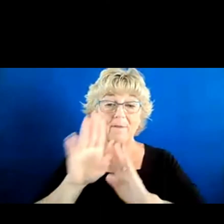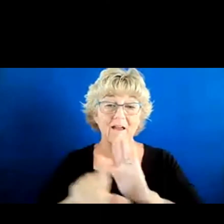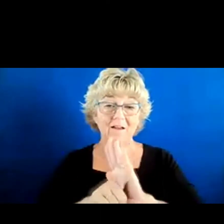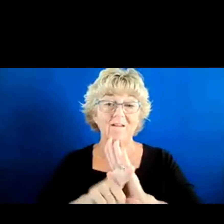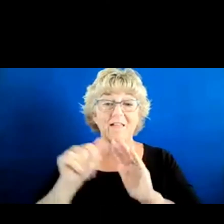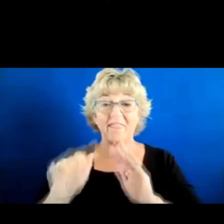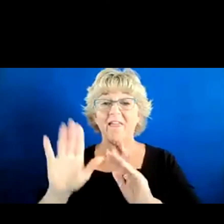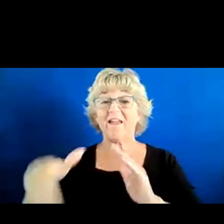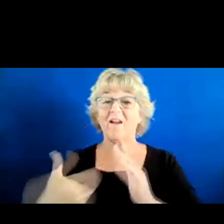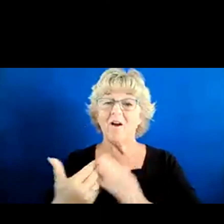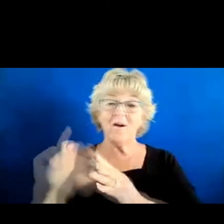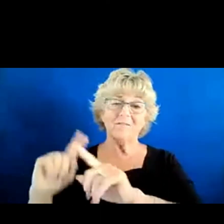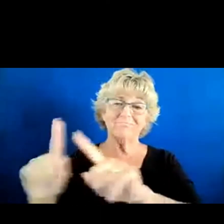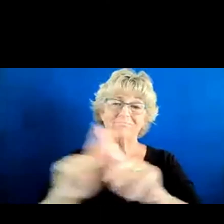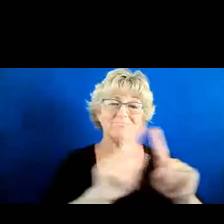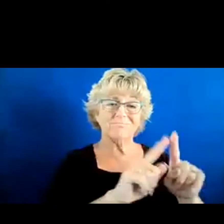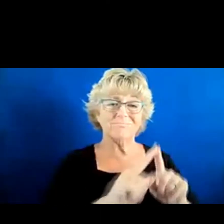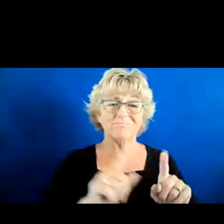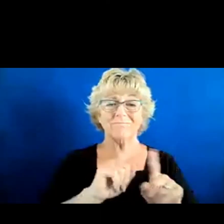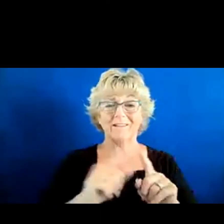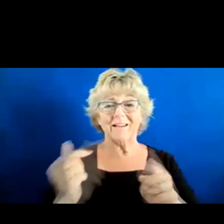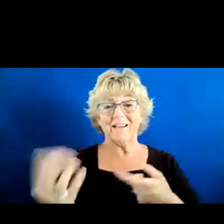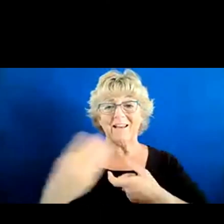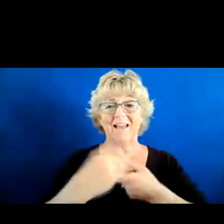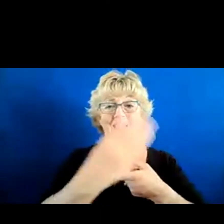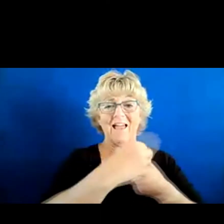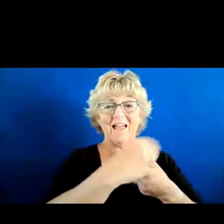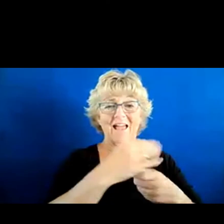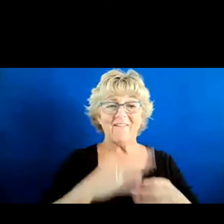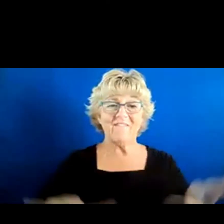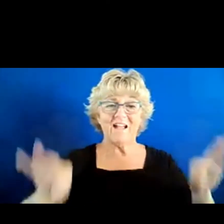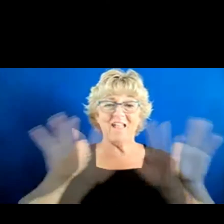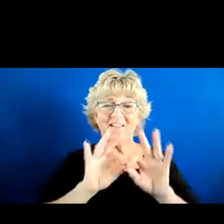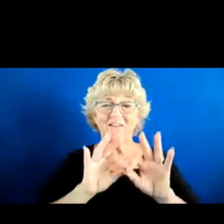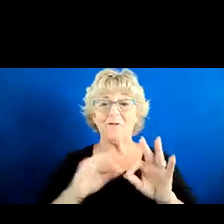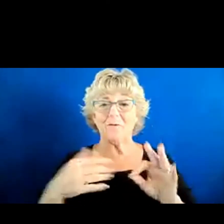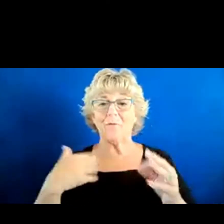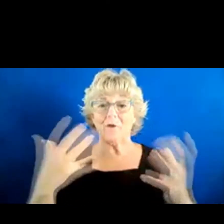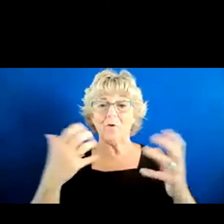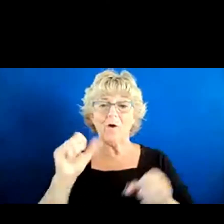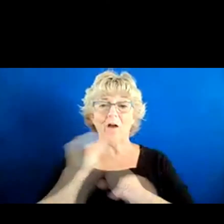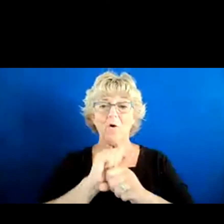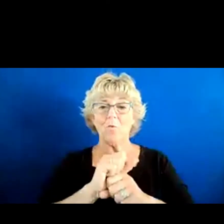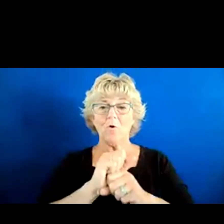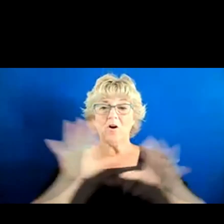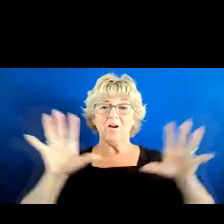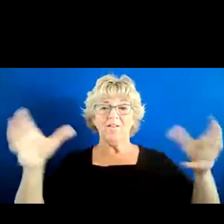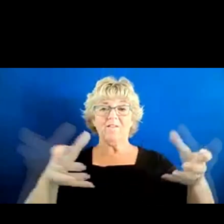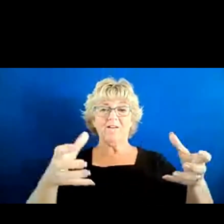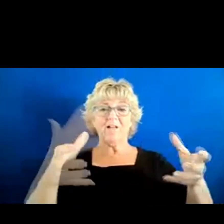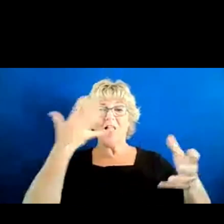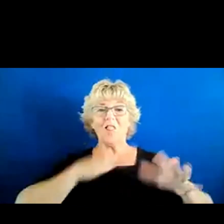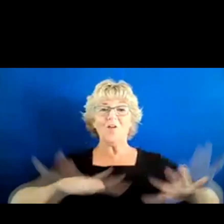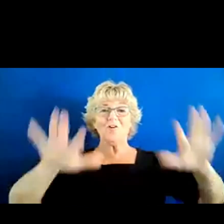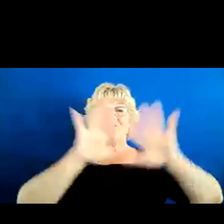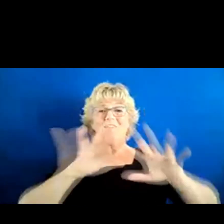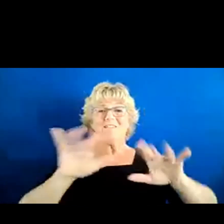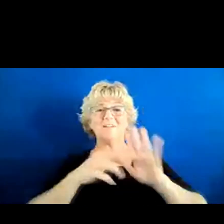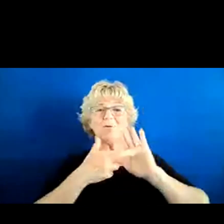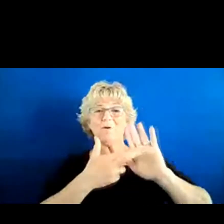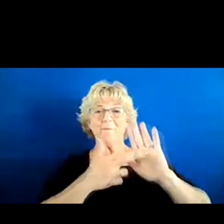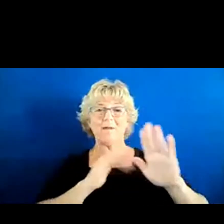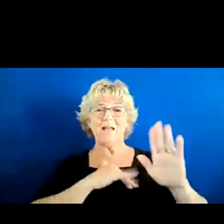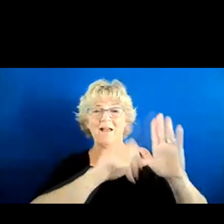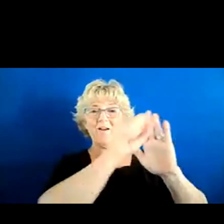value to the state workforce. We want a workforce that looks like the state and that